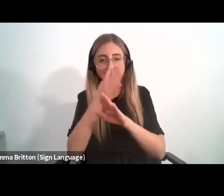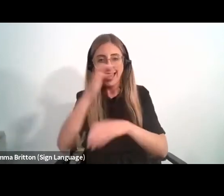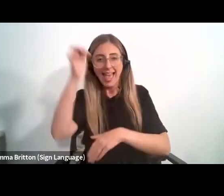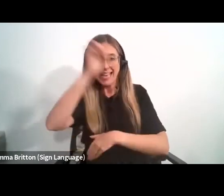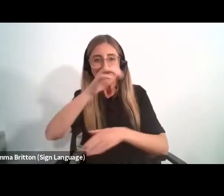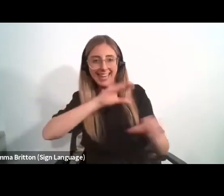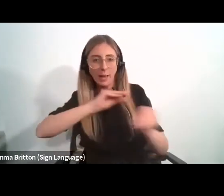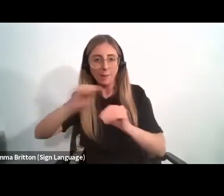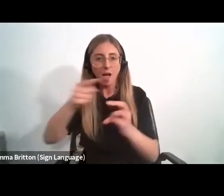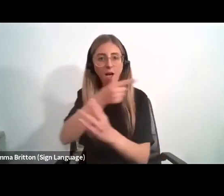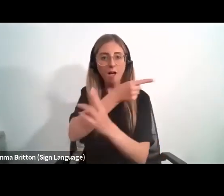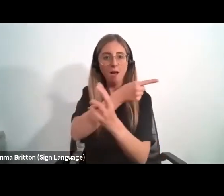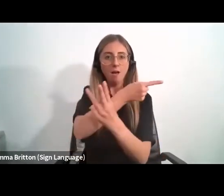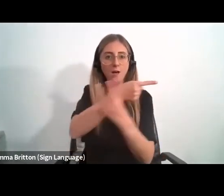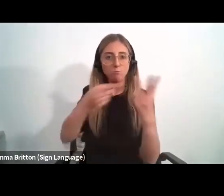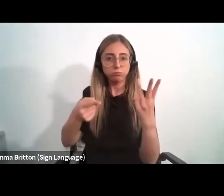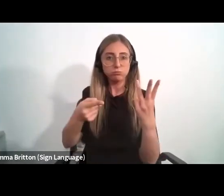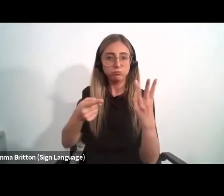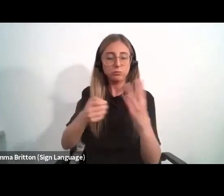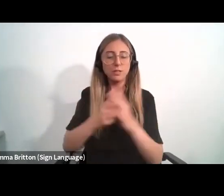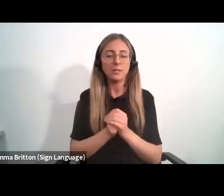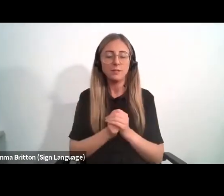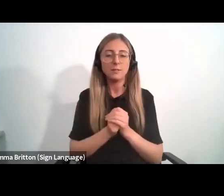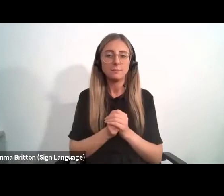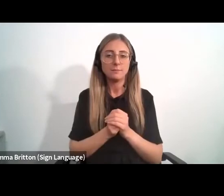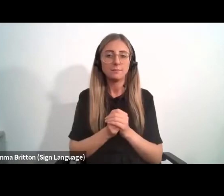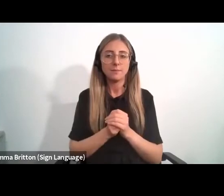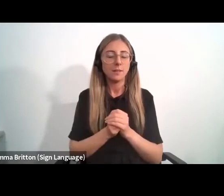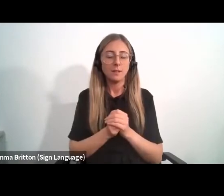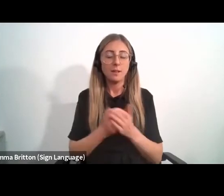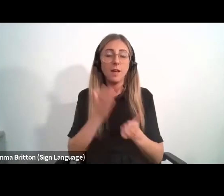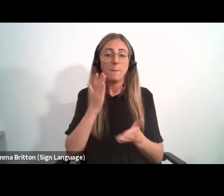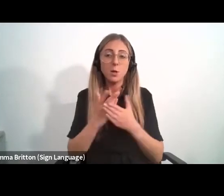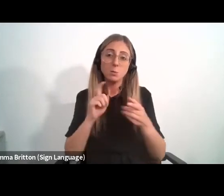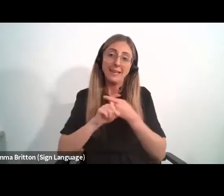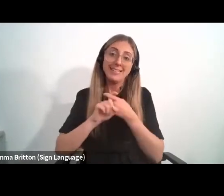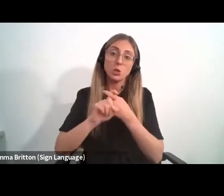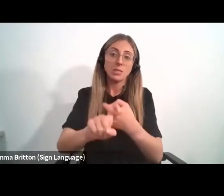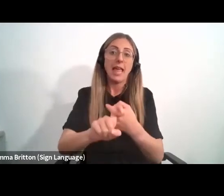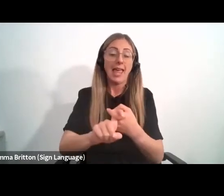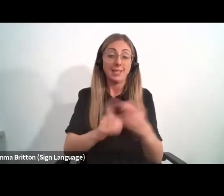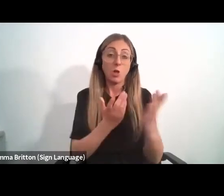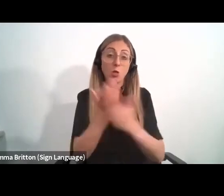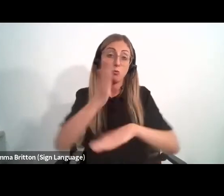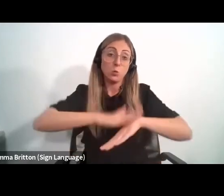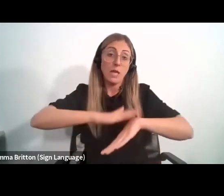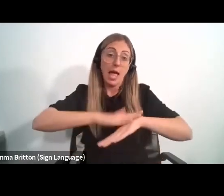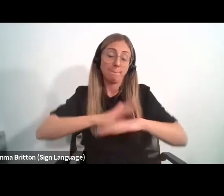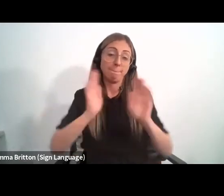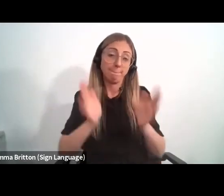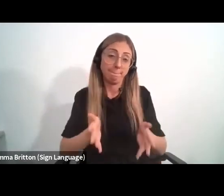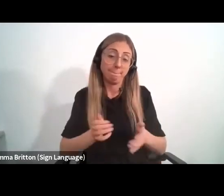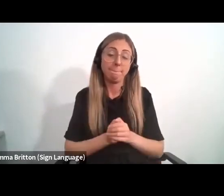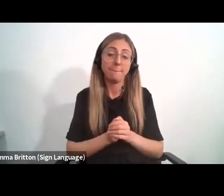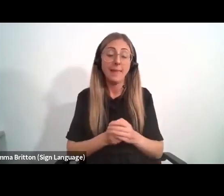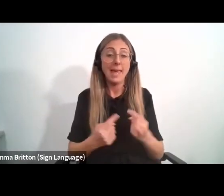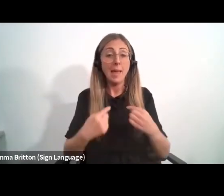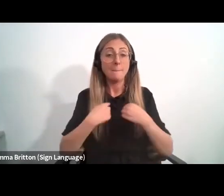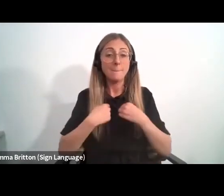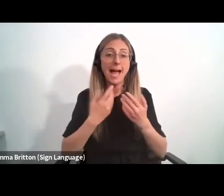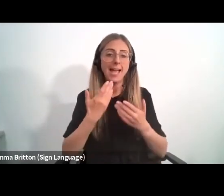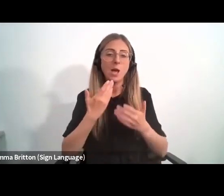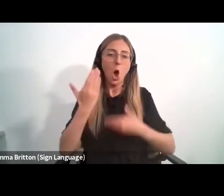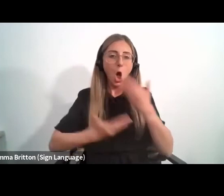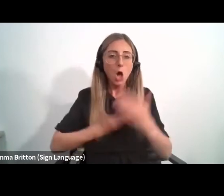for economic transformation in the FCFTA era must be sustained over time. As part of my ongoing